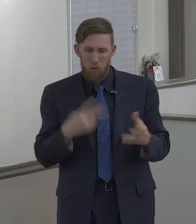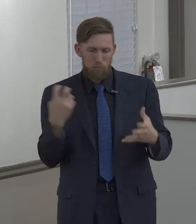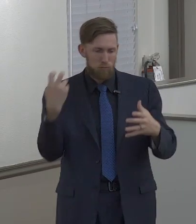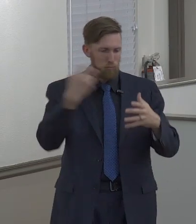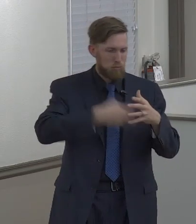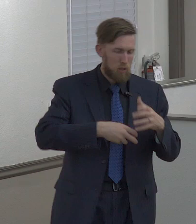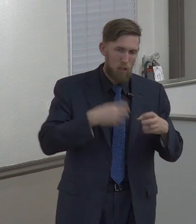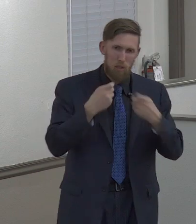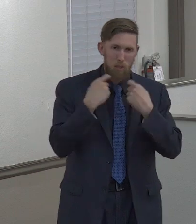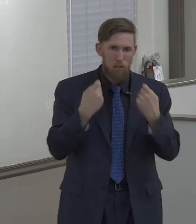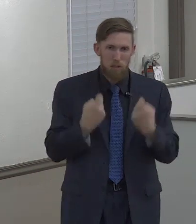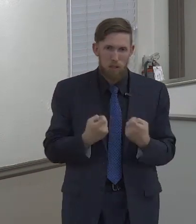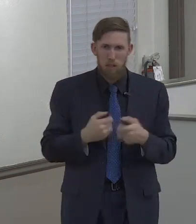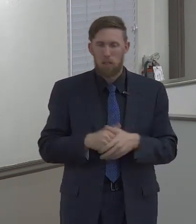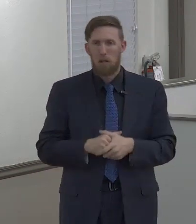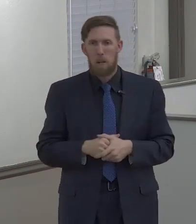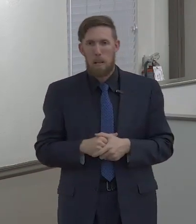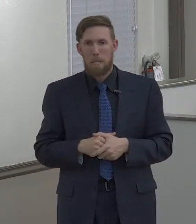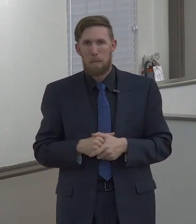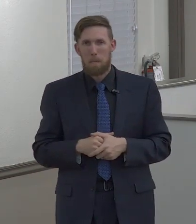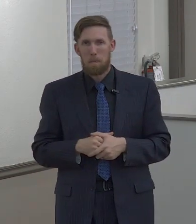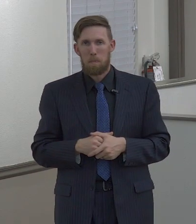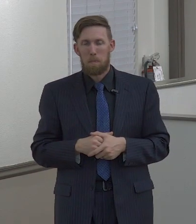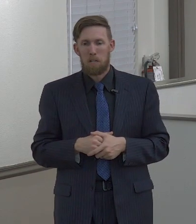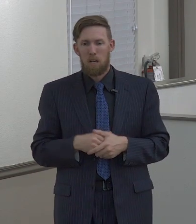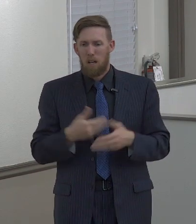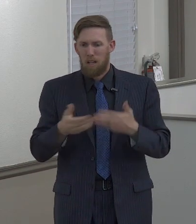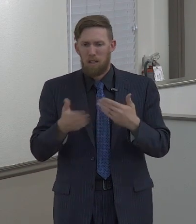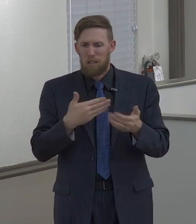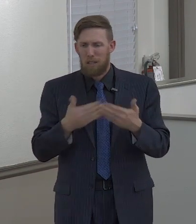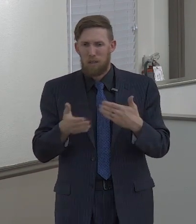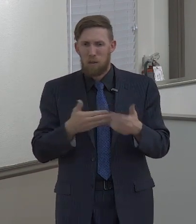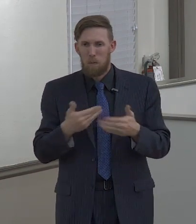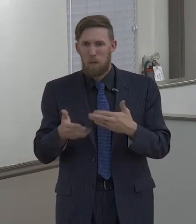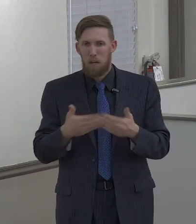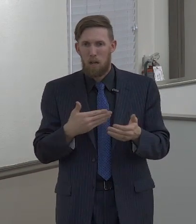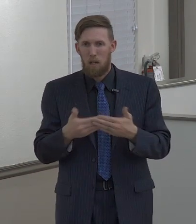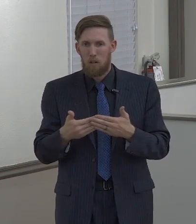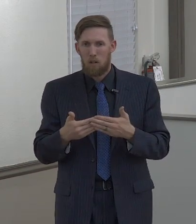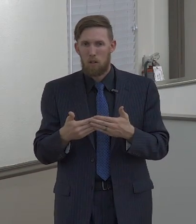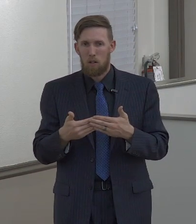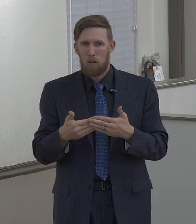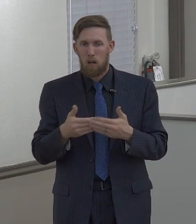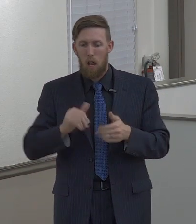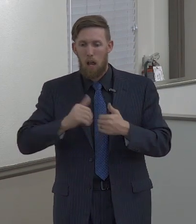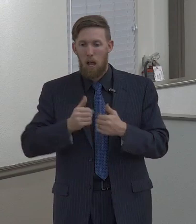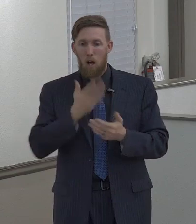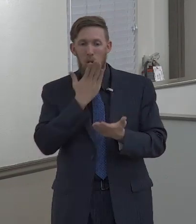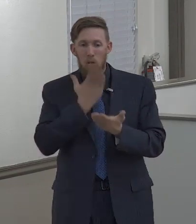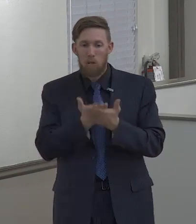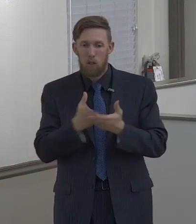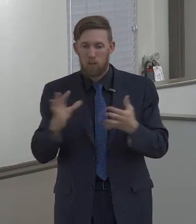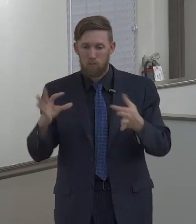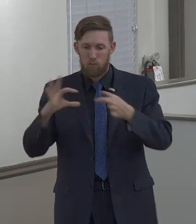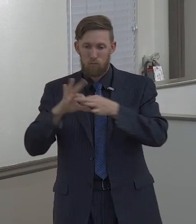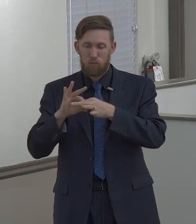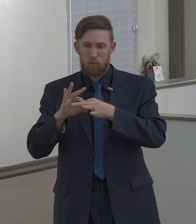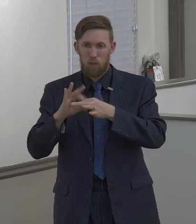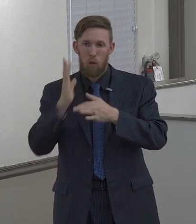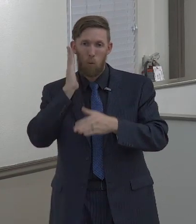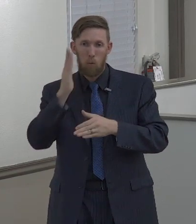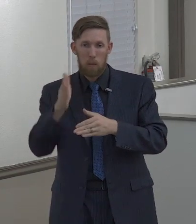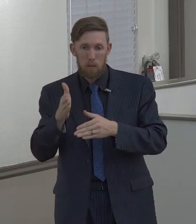and friend, it doesn't matter how good the bond is, if the surface isn't clean,